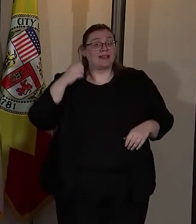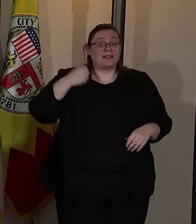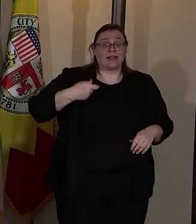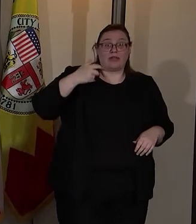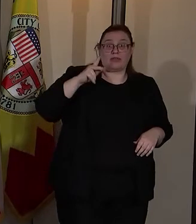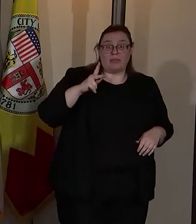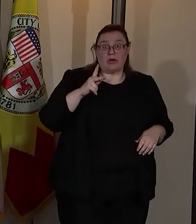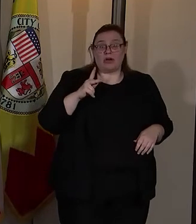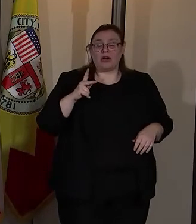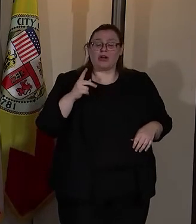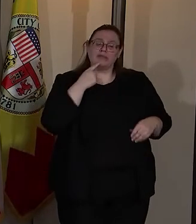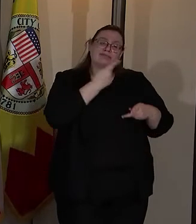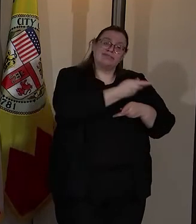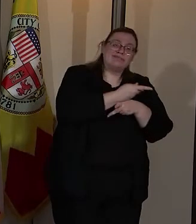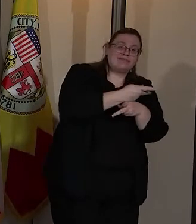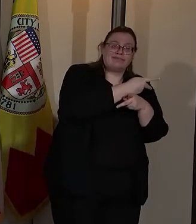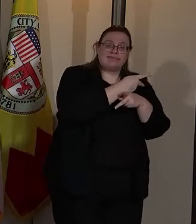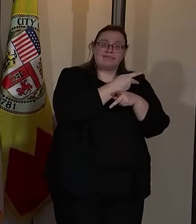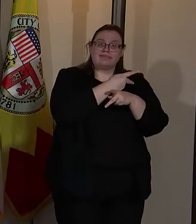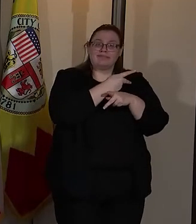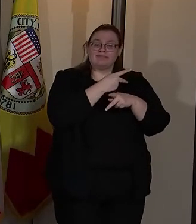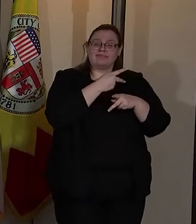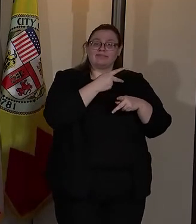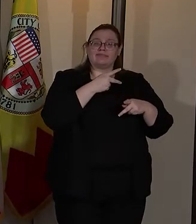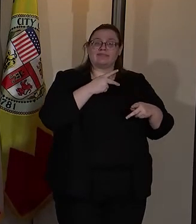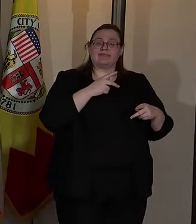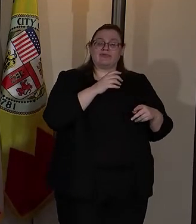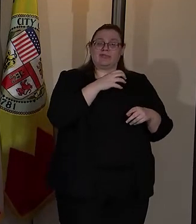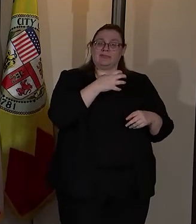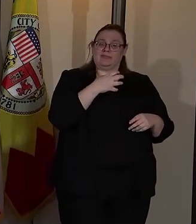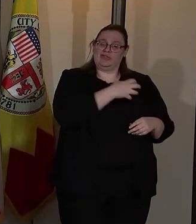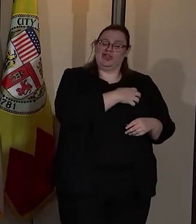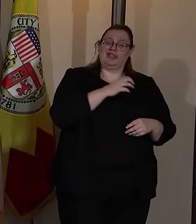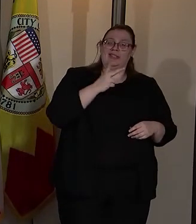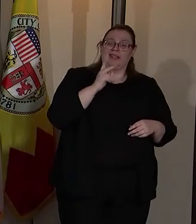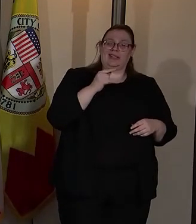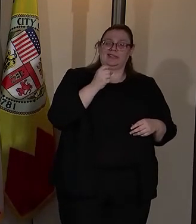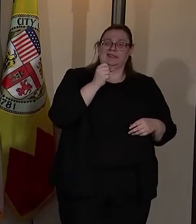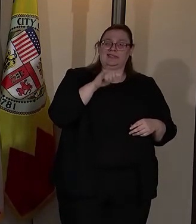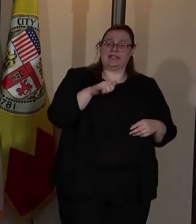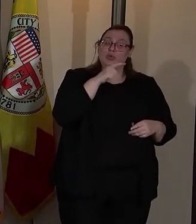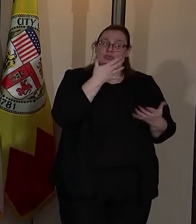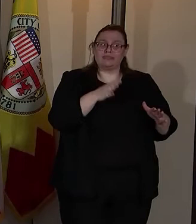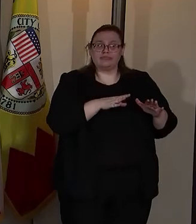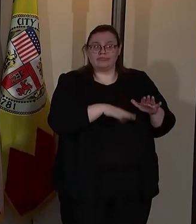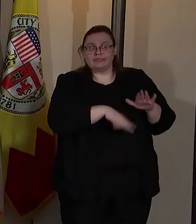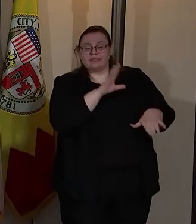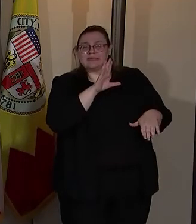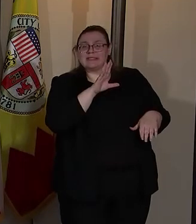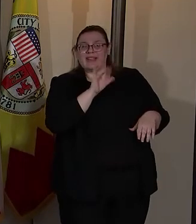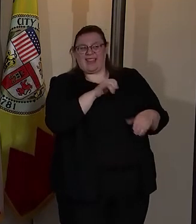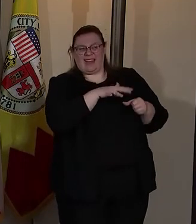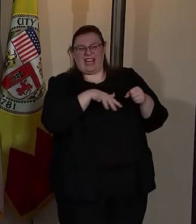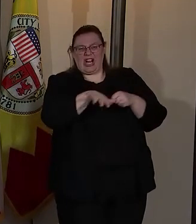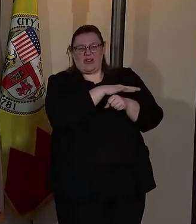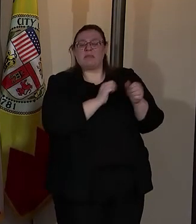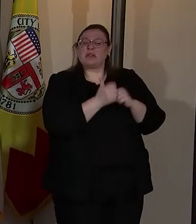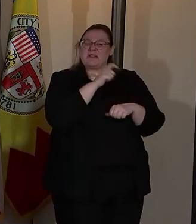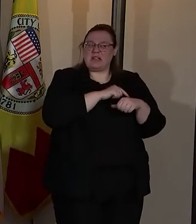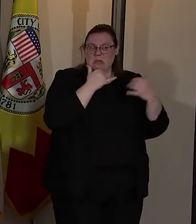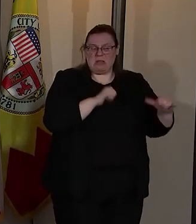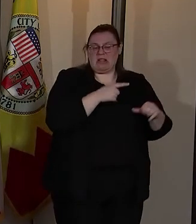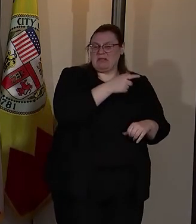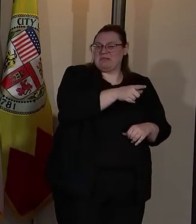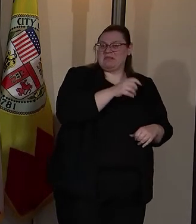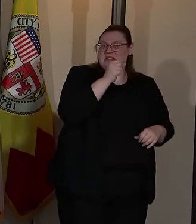under the watchful eye of Sergeant Ronald Kingji, who was raised in CD9 and spent most of his time playing in South Park,